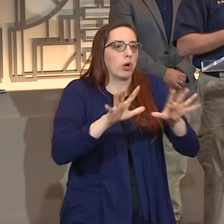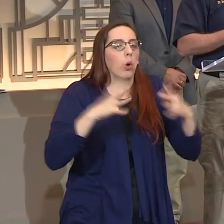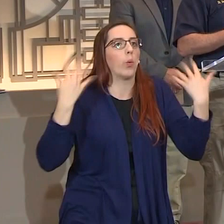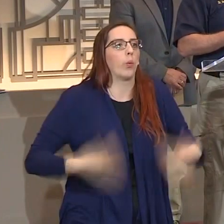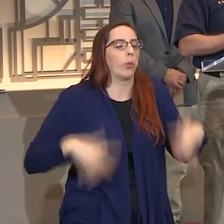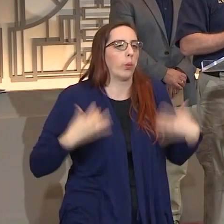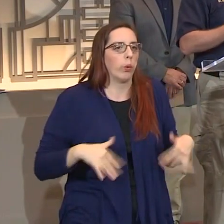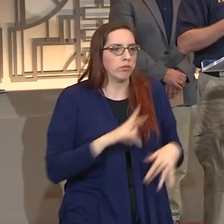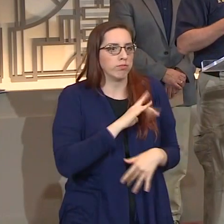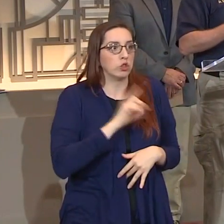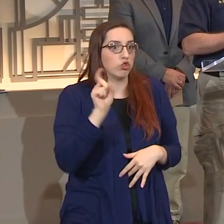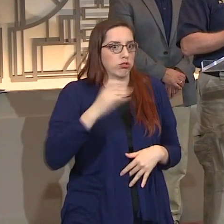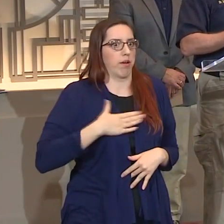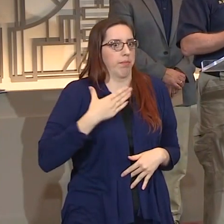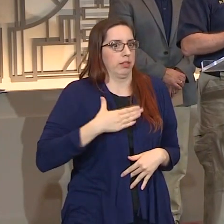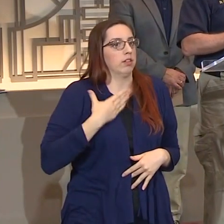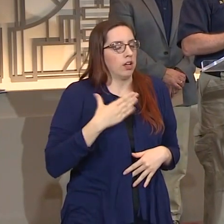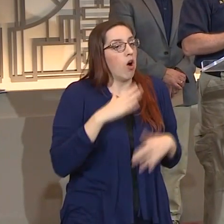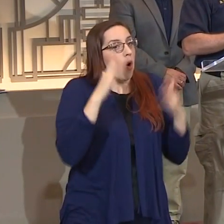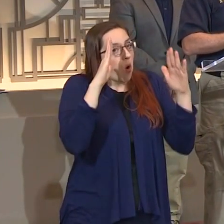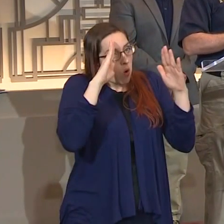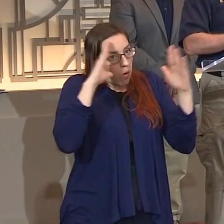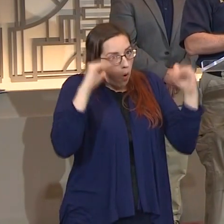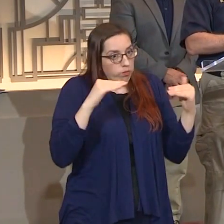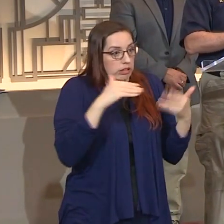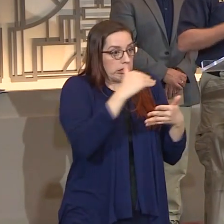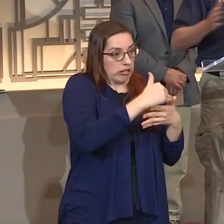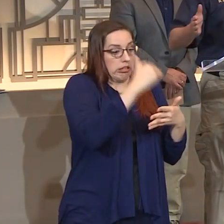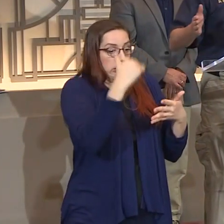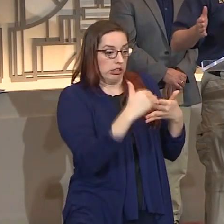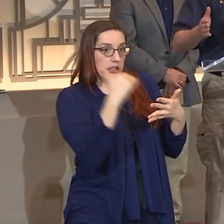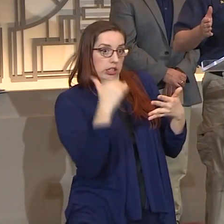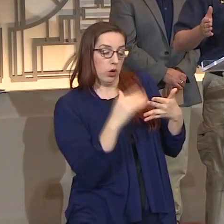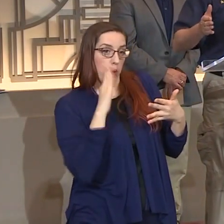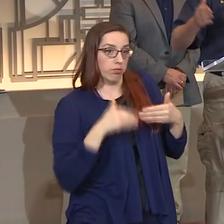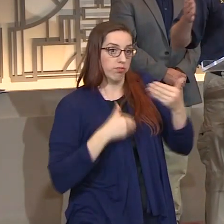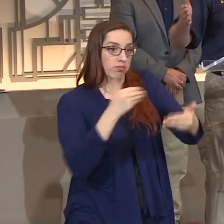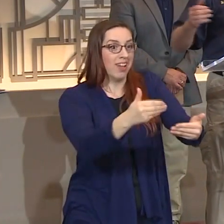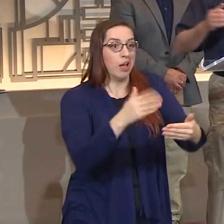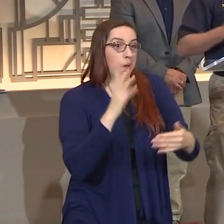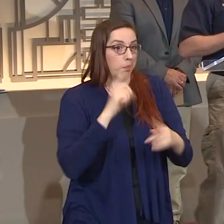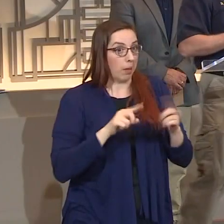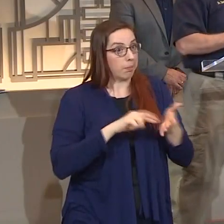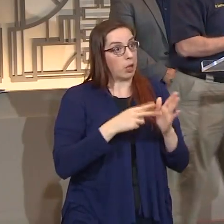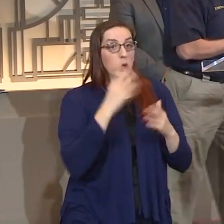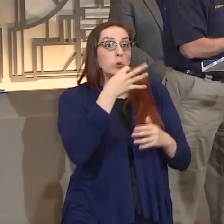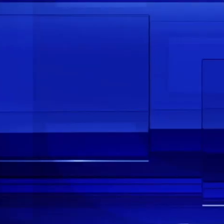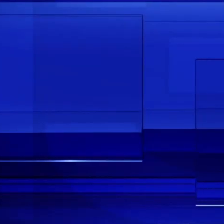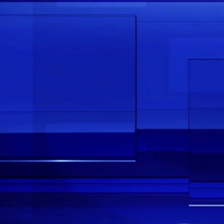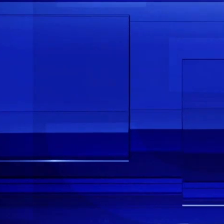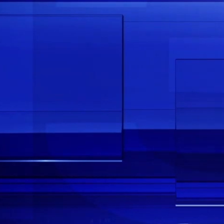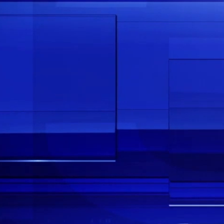need to all be very happy about it. And let's hopefully move forward. But it's still going to be some time before it's ready for widespread use.